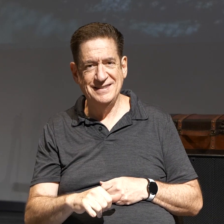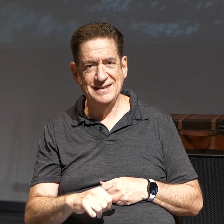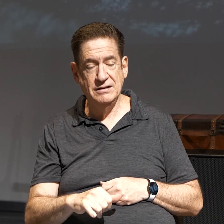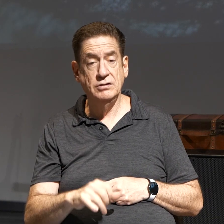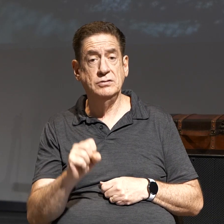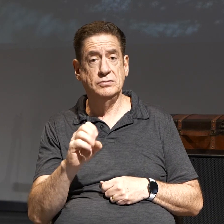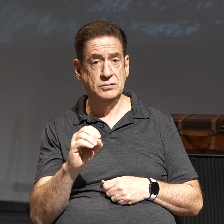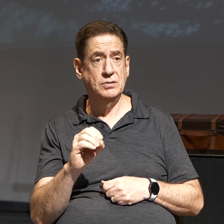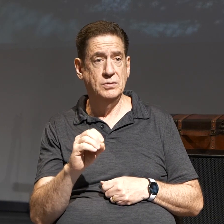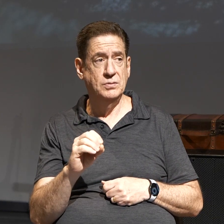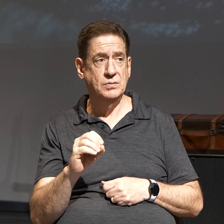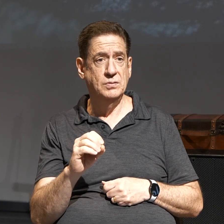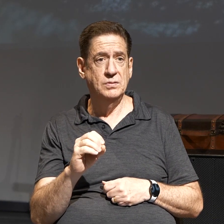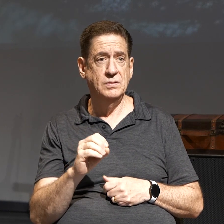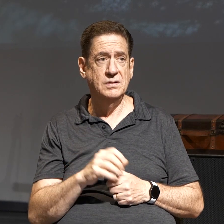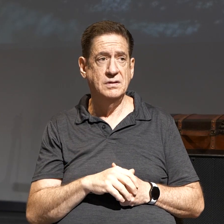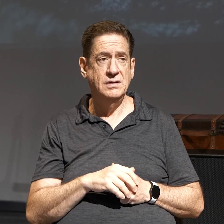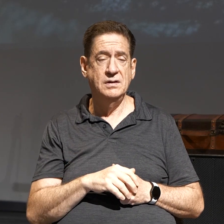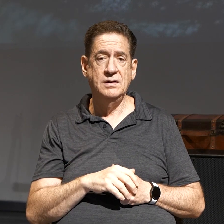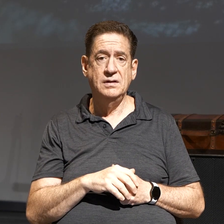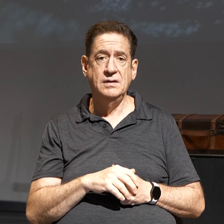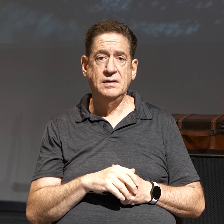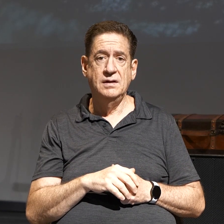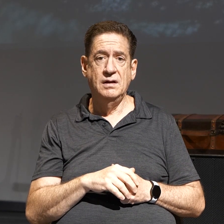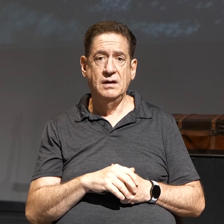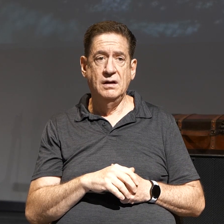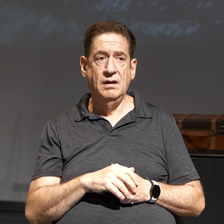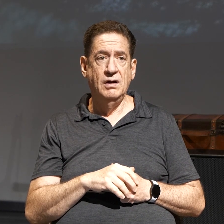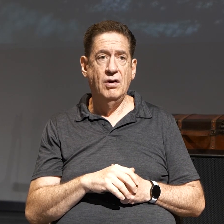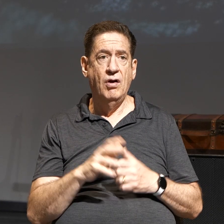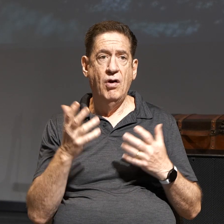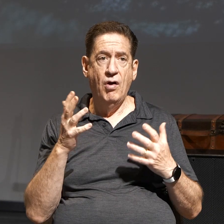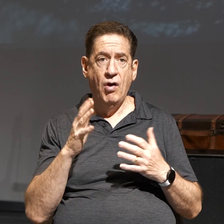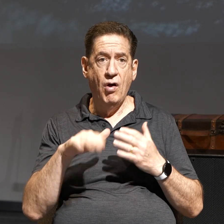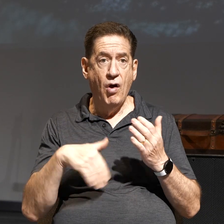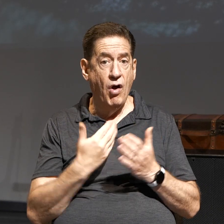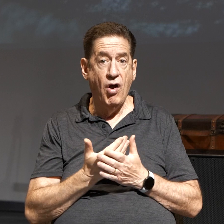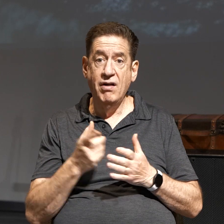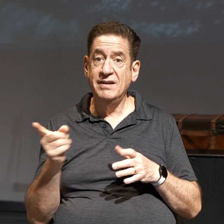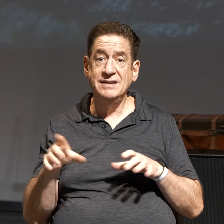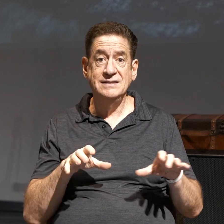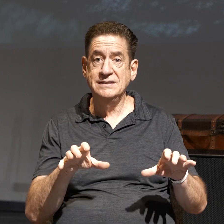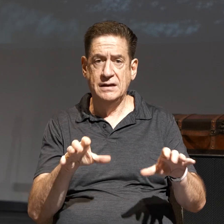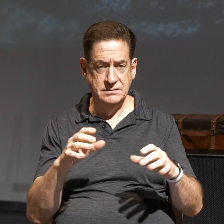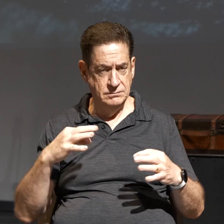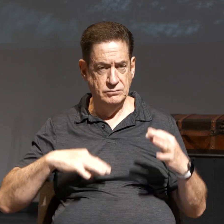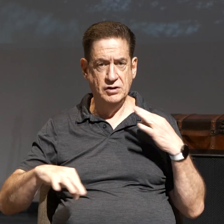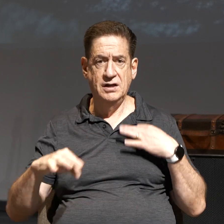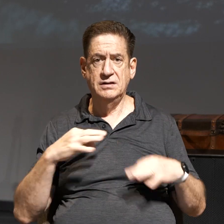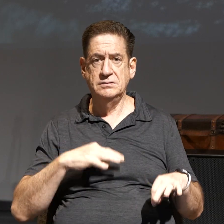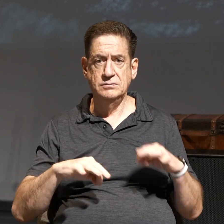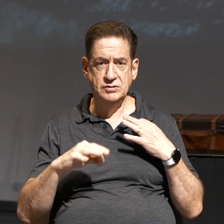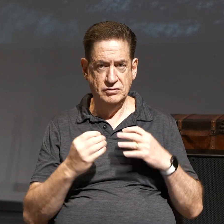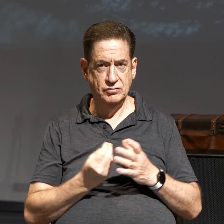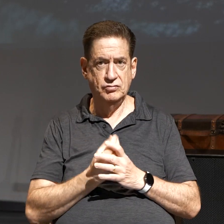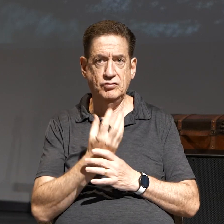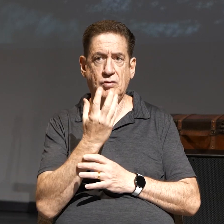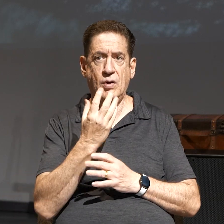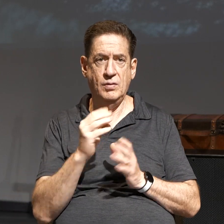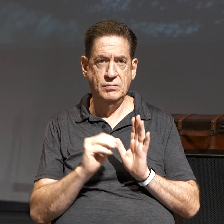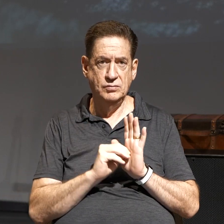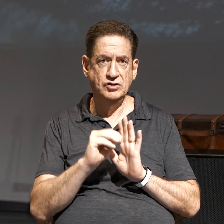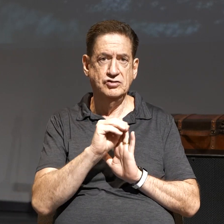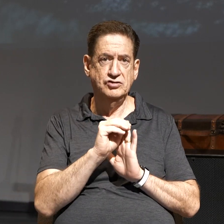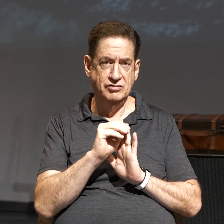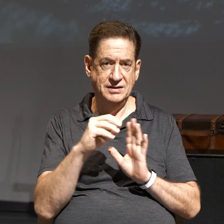And so, all He does prospers. In other words, you can grow in intimacy and maturity in Christ. I love this